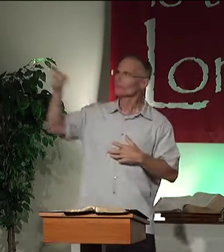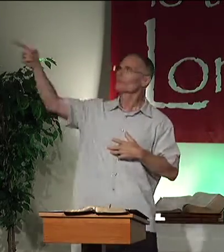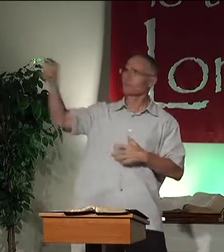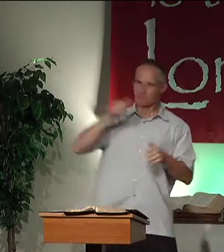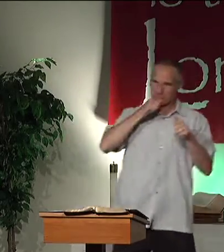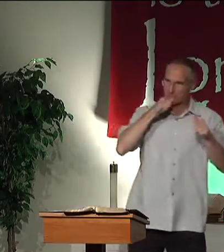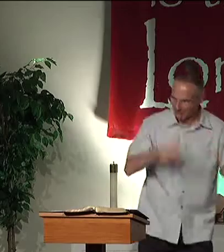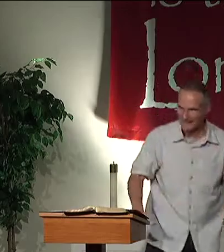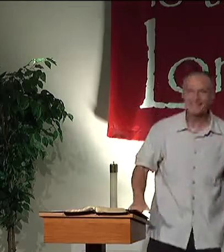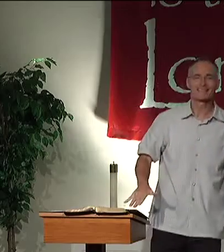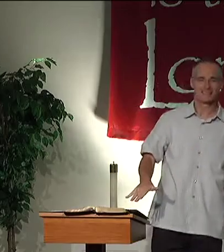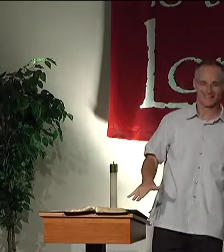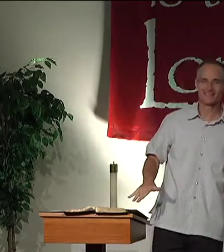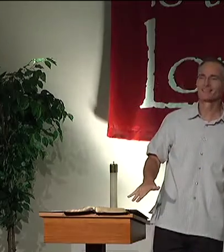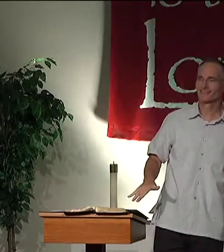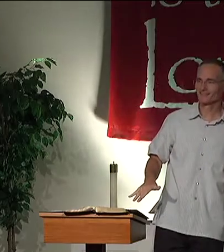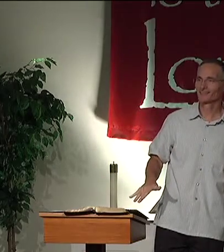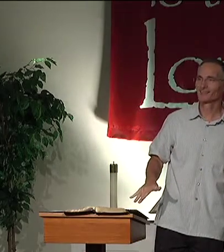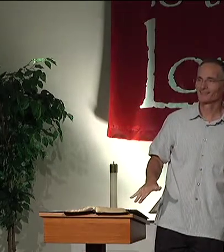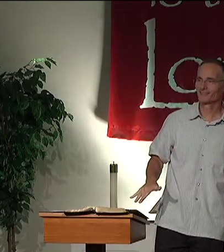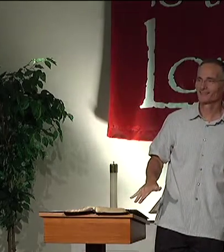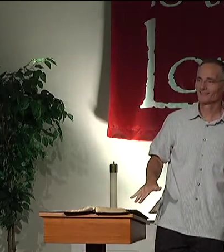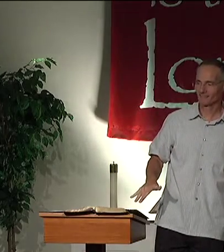my goals, my dreams. And you go ahead and bless them.